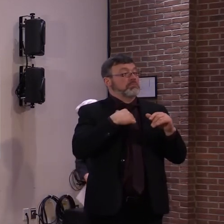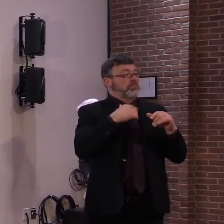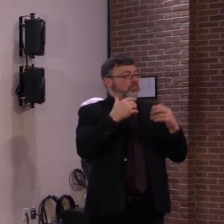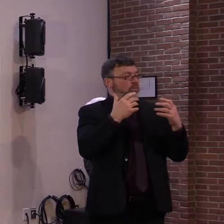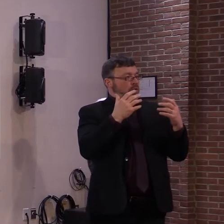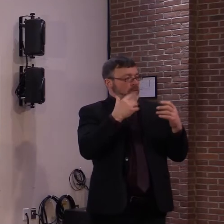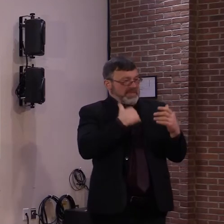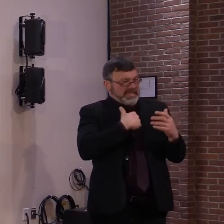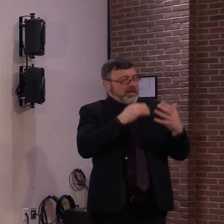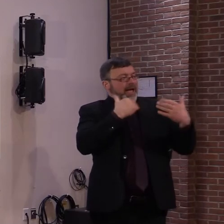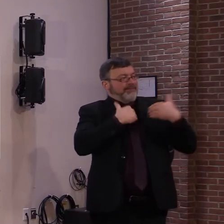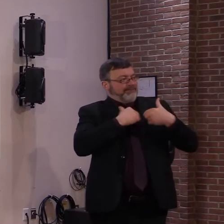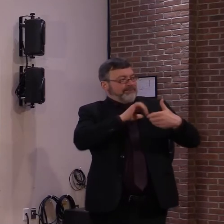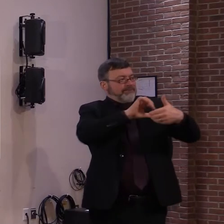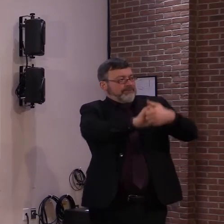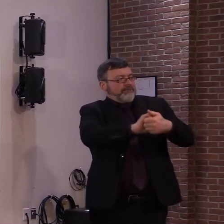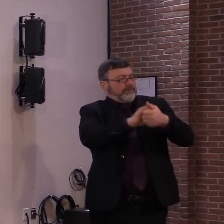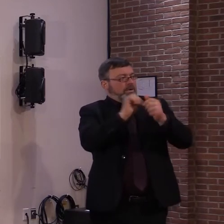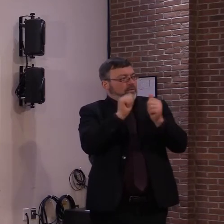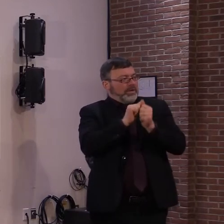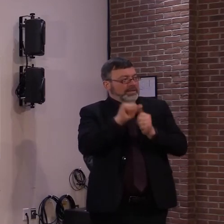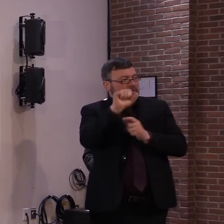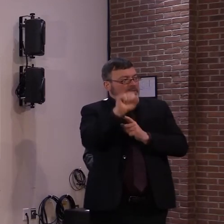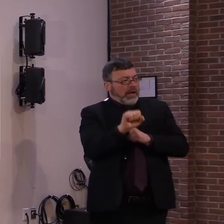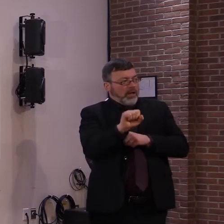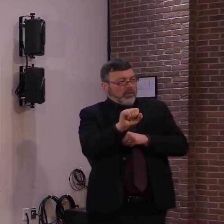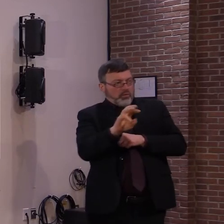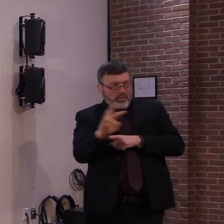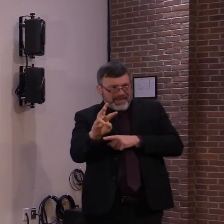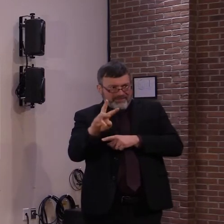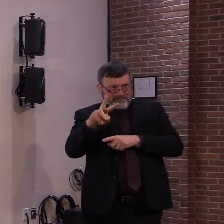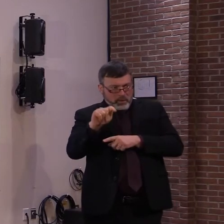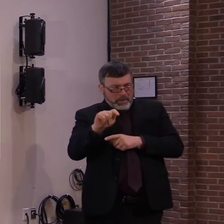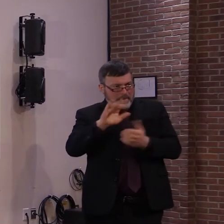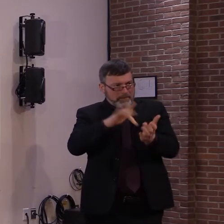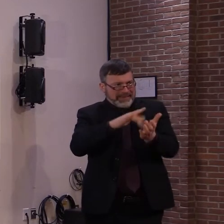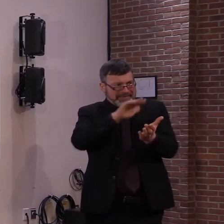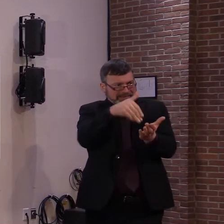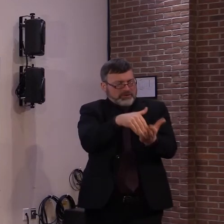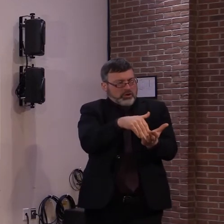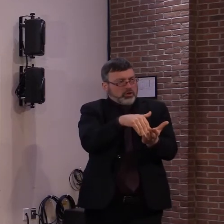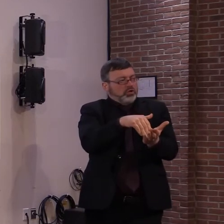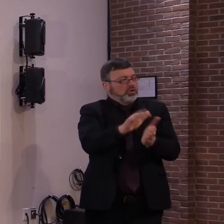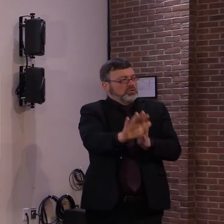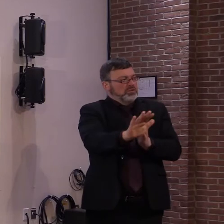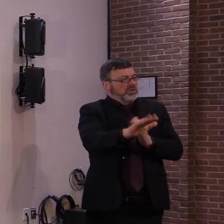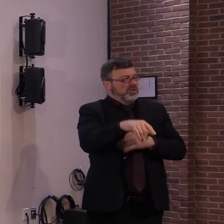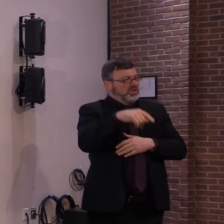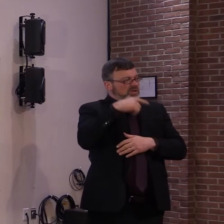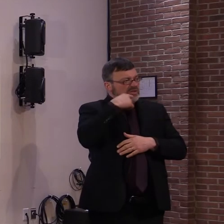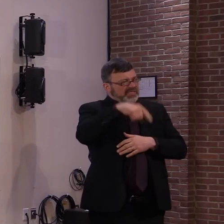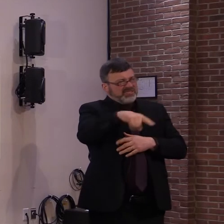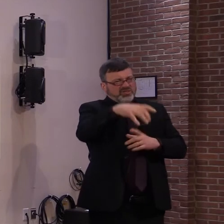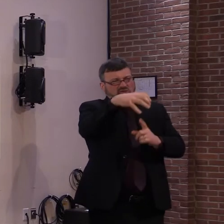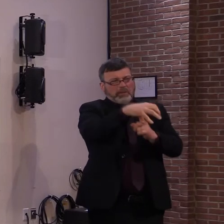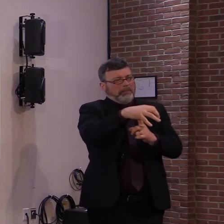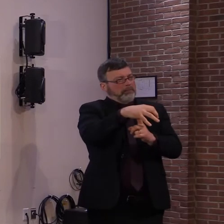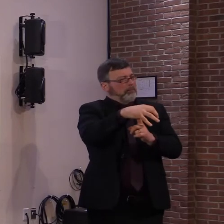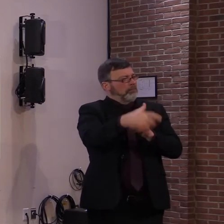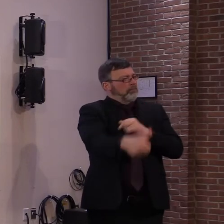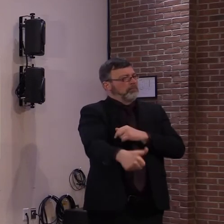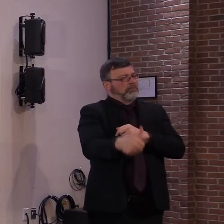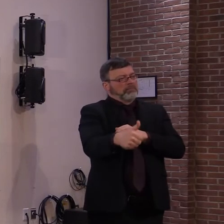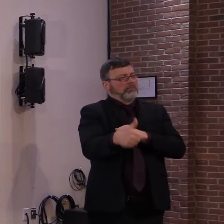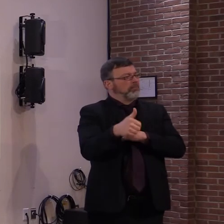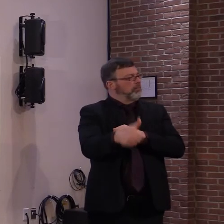Center, um, that's actually, uh, a gem, if I could call it that. Um, and things have gone very